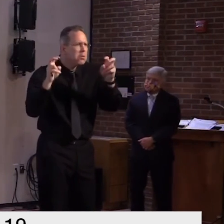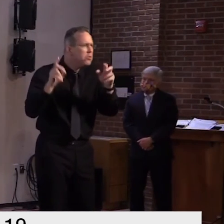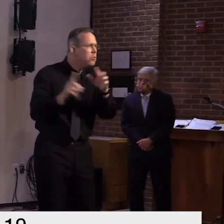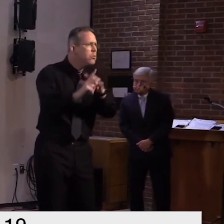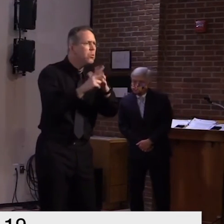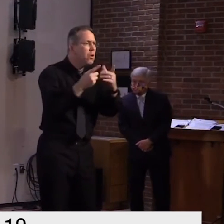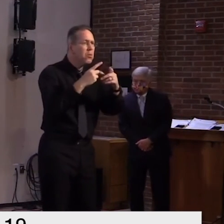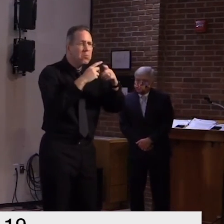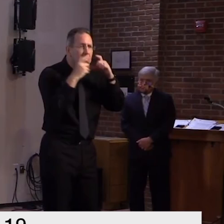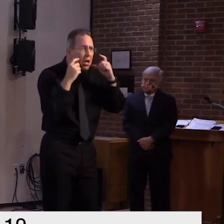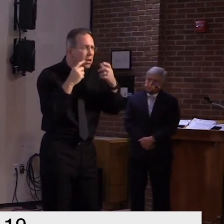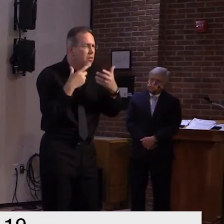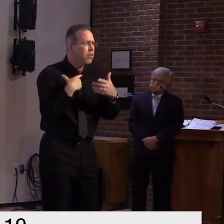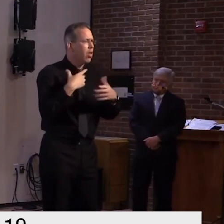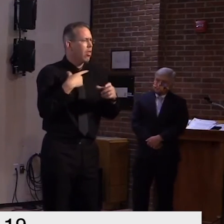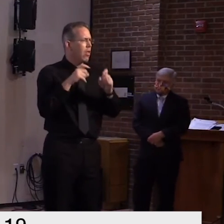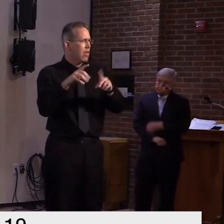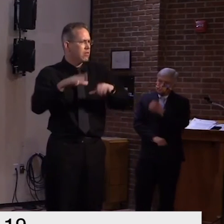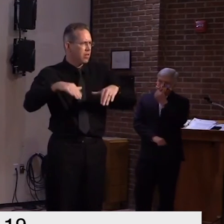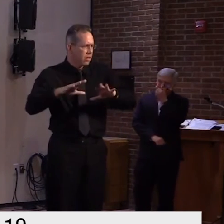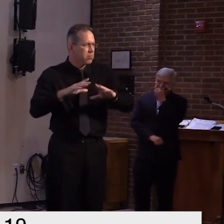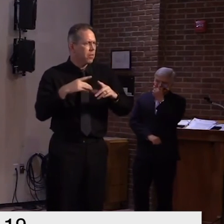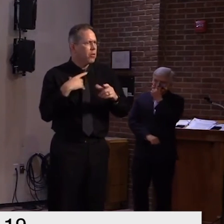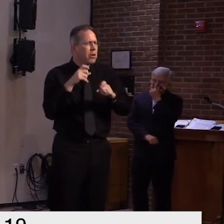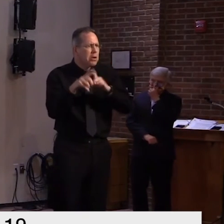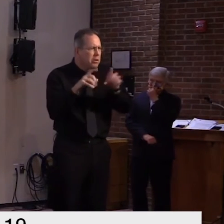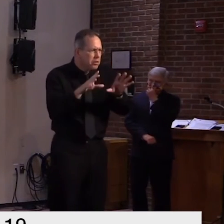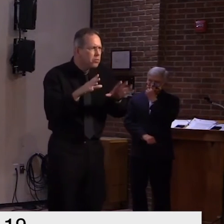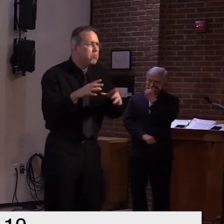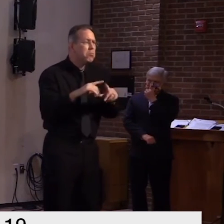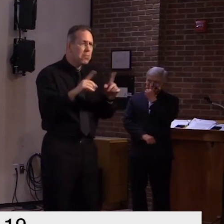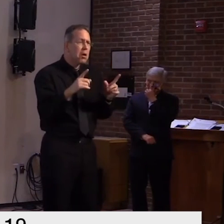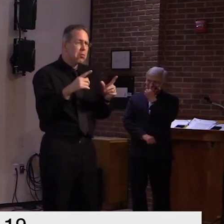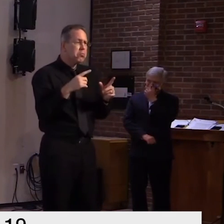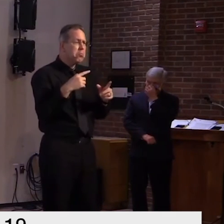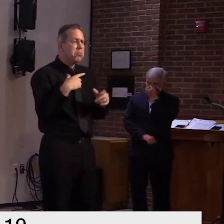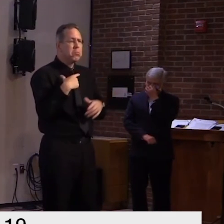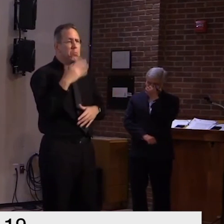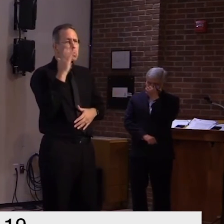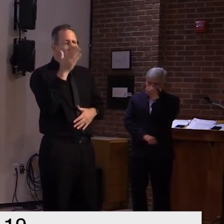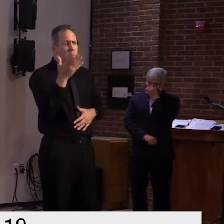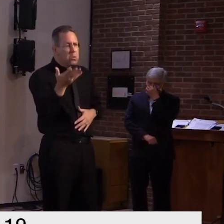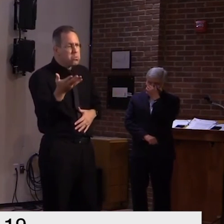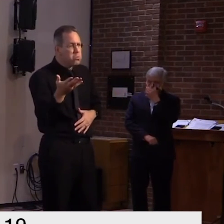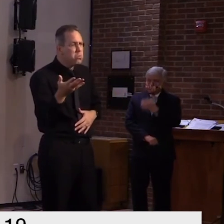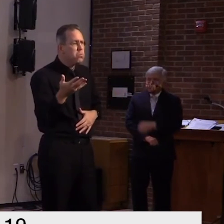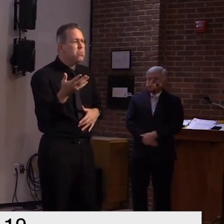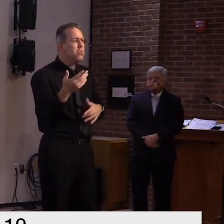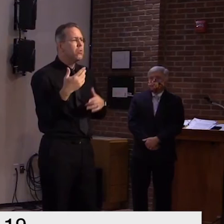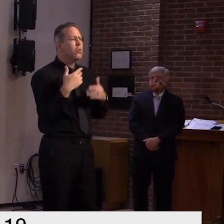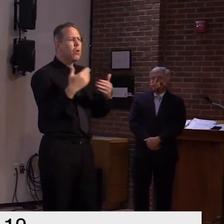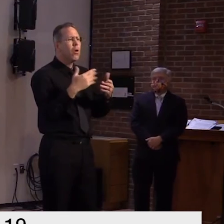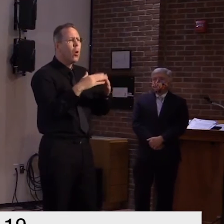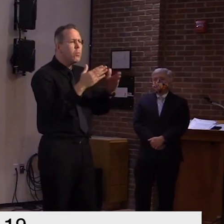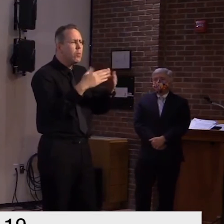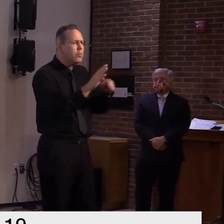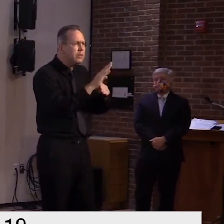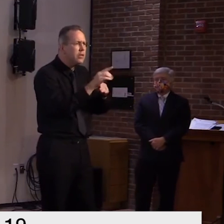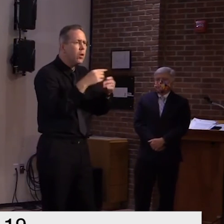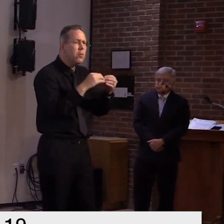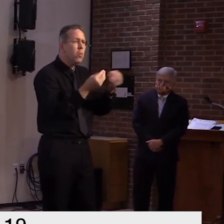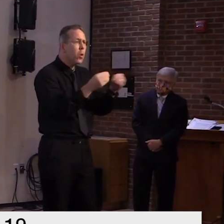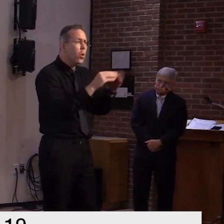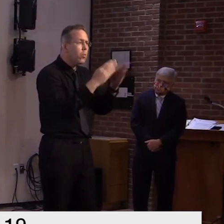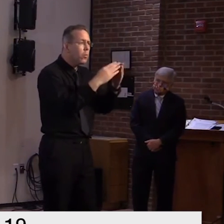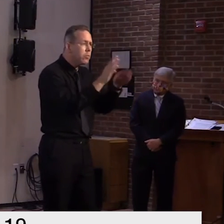about increasing the percentage of of people allowed into these retail establishments uh we'll be doing that